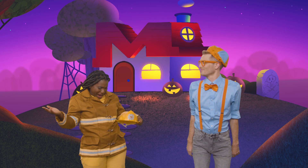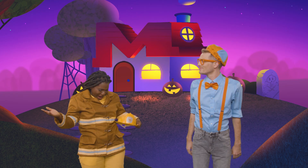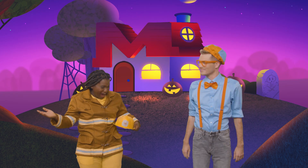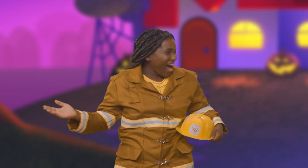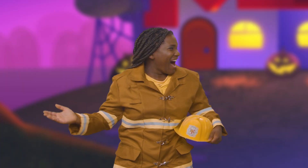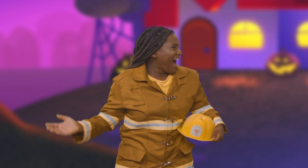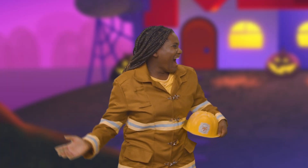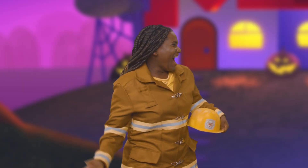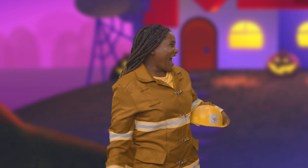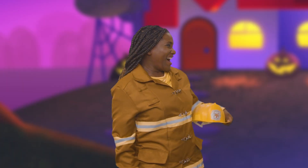Hahaha!